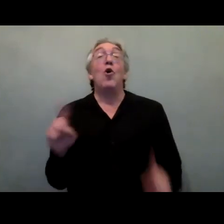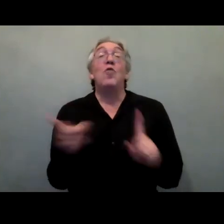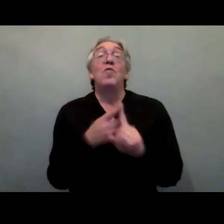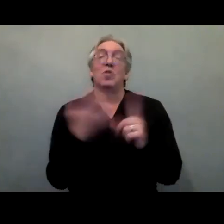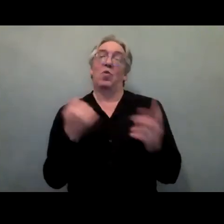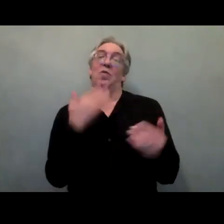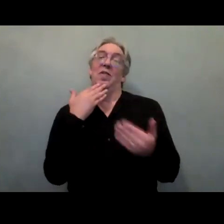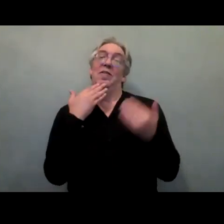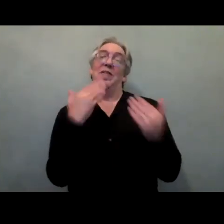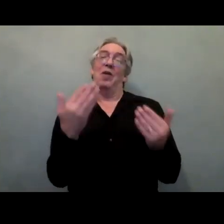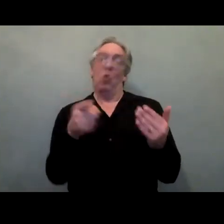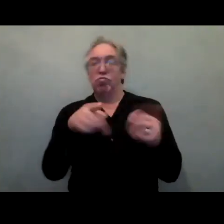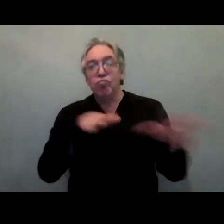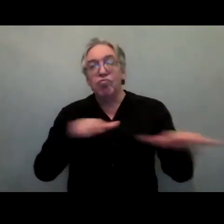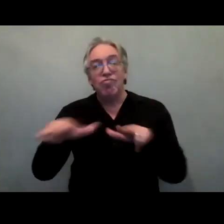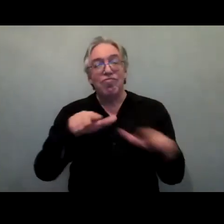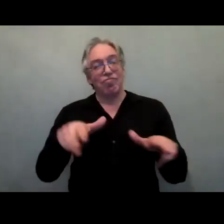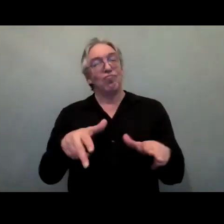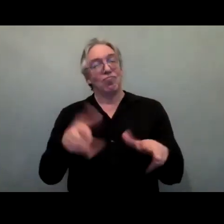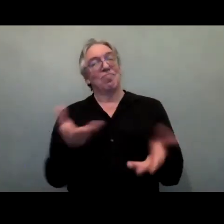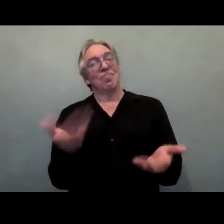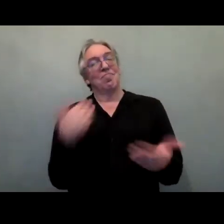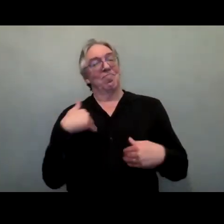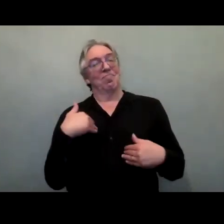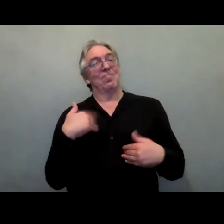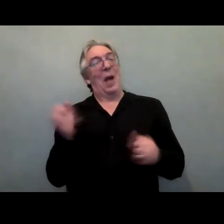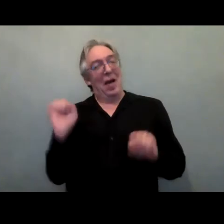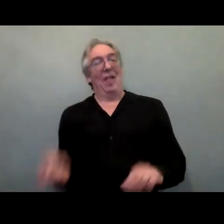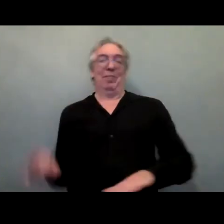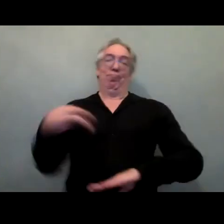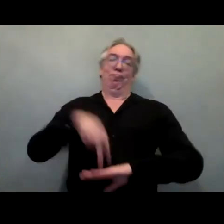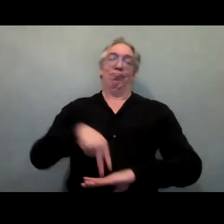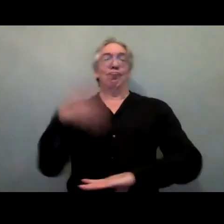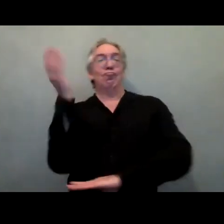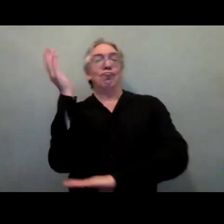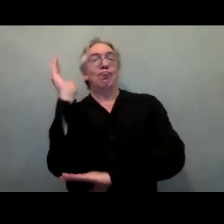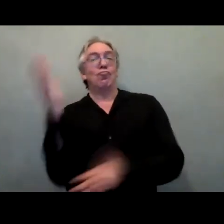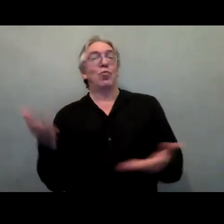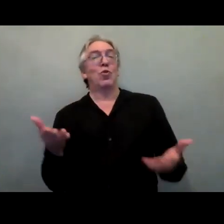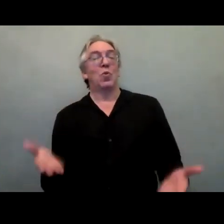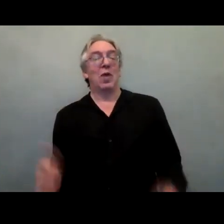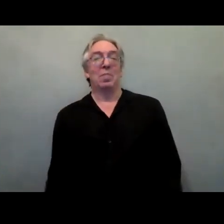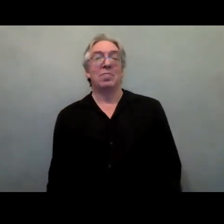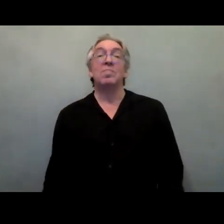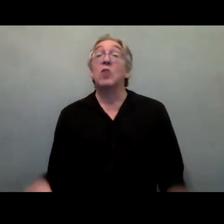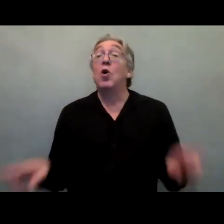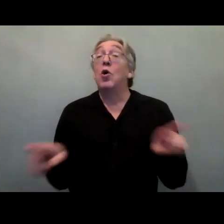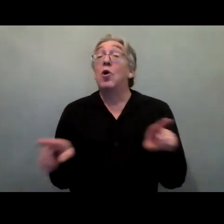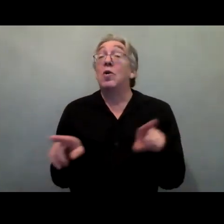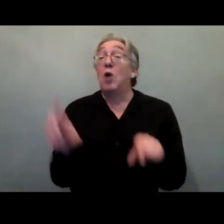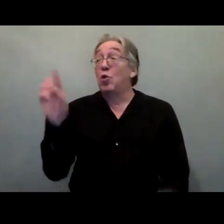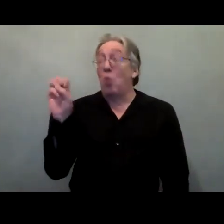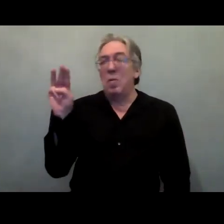for giving me the opportunity to speak at this event today. And as Dominique mentioned, in my intervention, I will